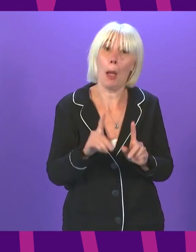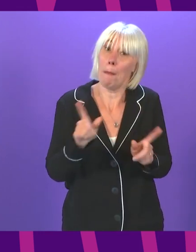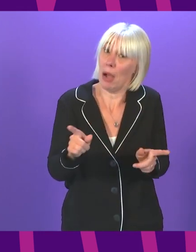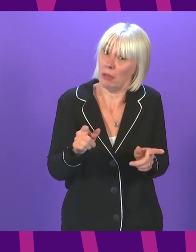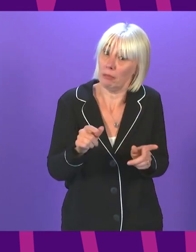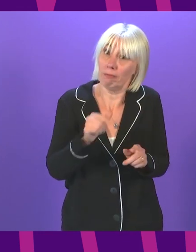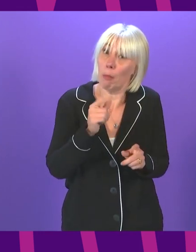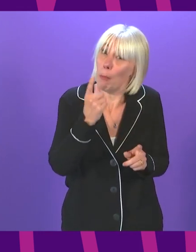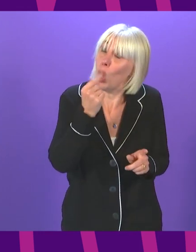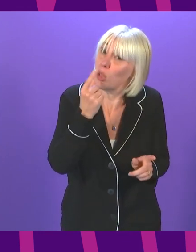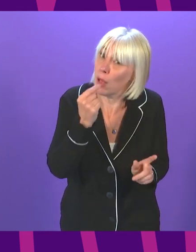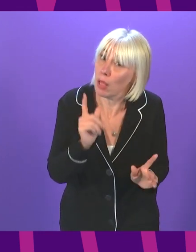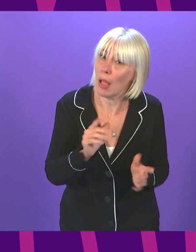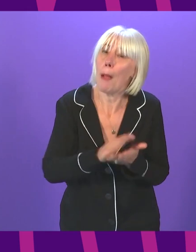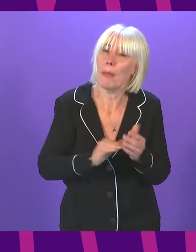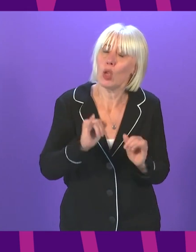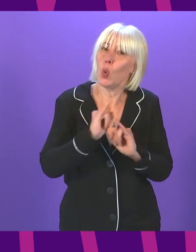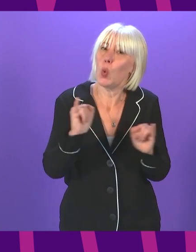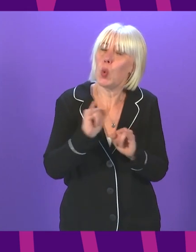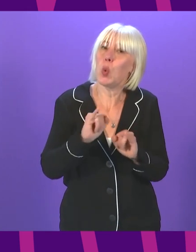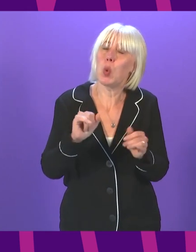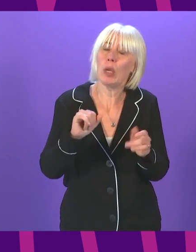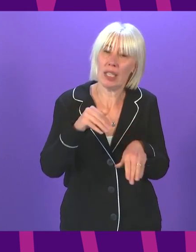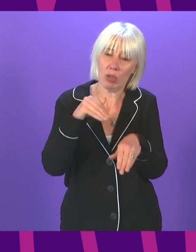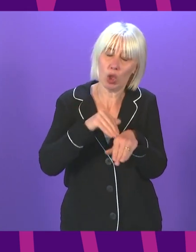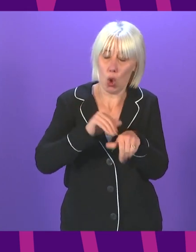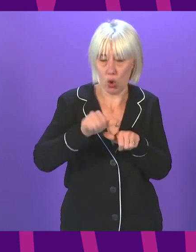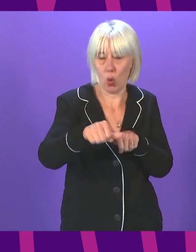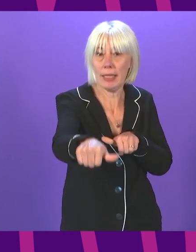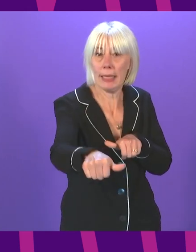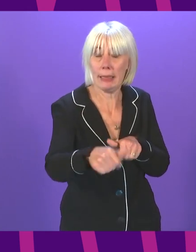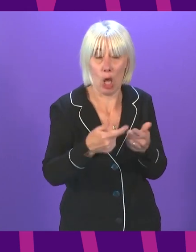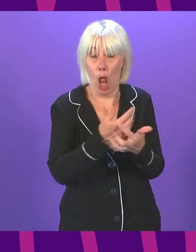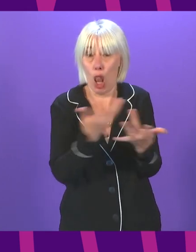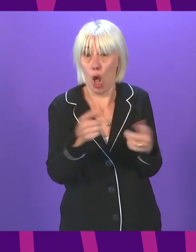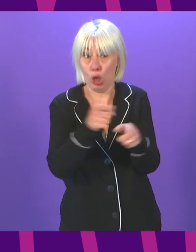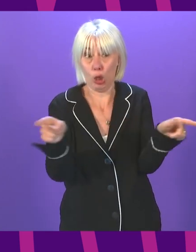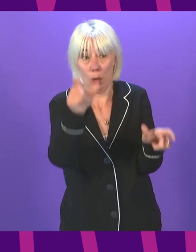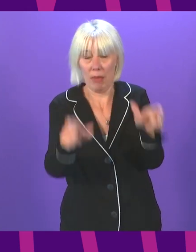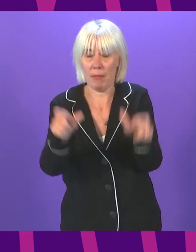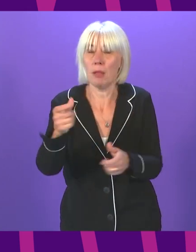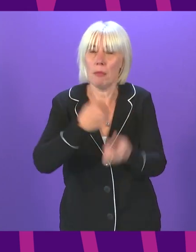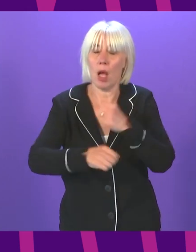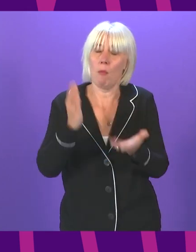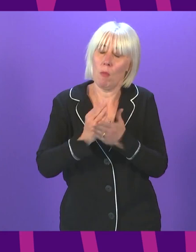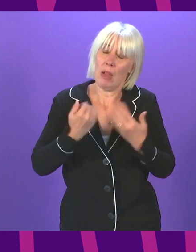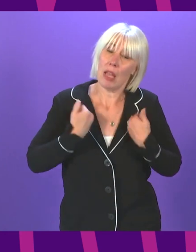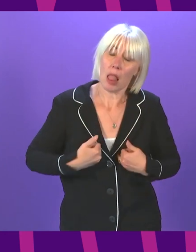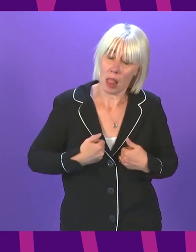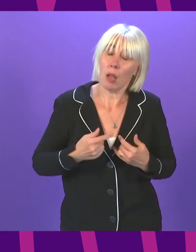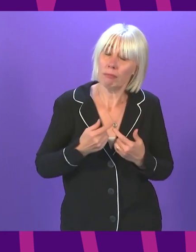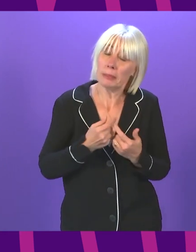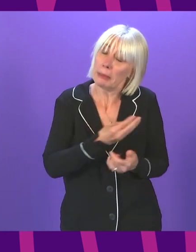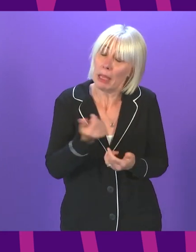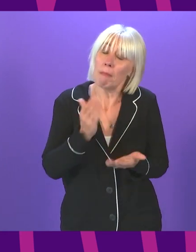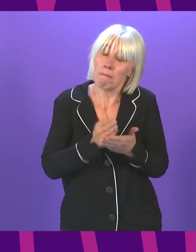impossible, that will have serious consequences. A lot of people would fall seriously ill and obviously some people would die. And